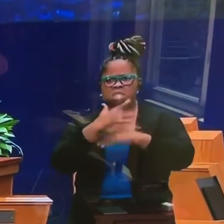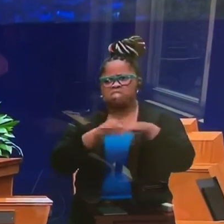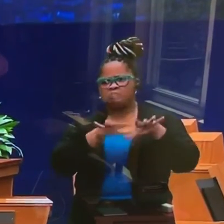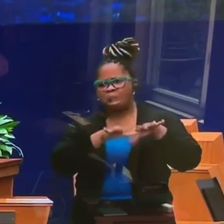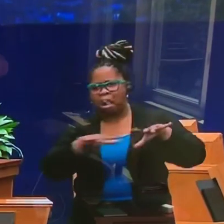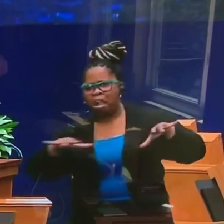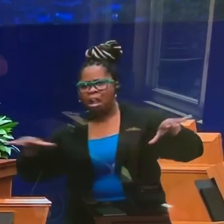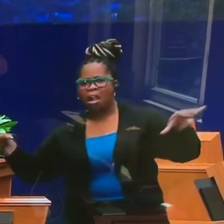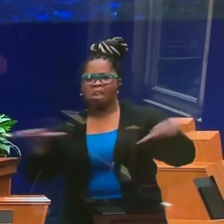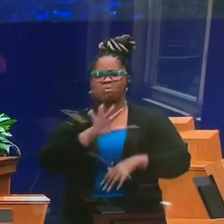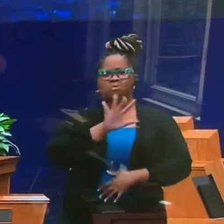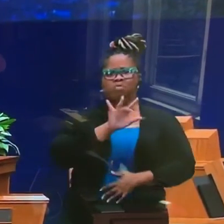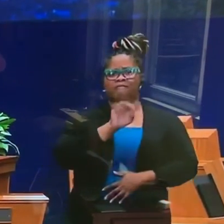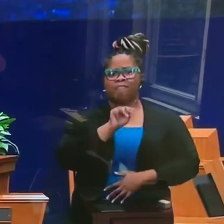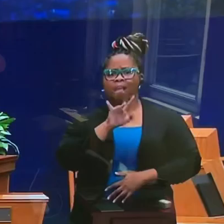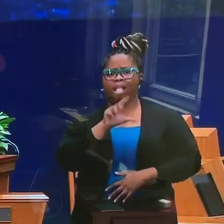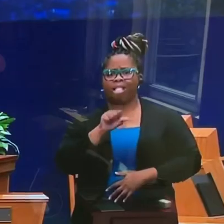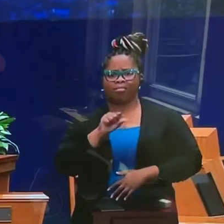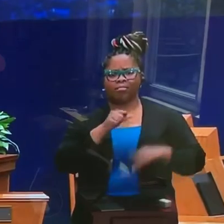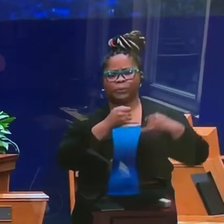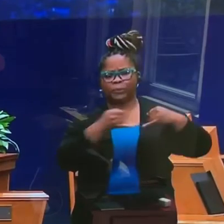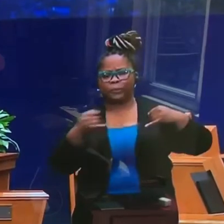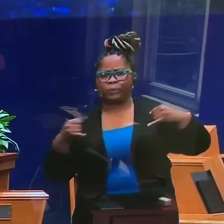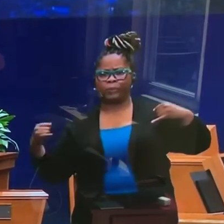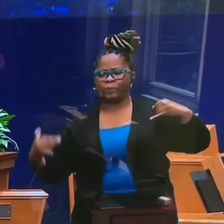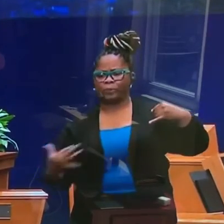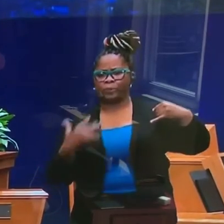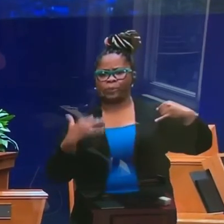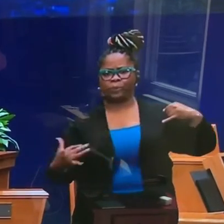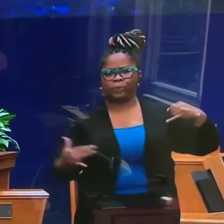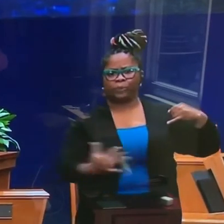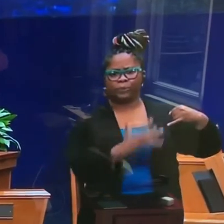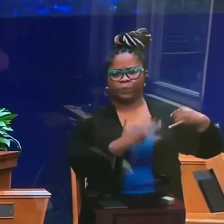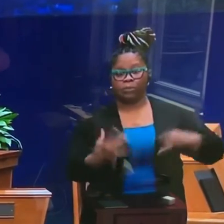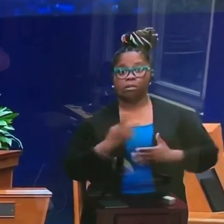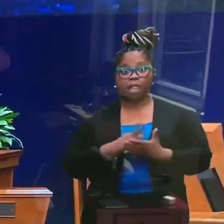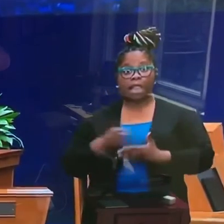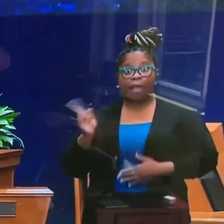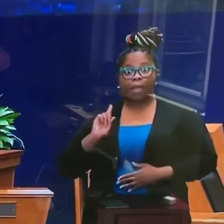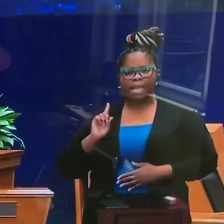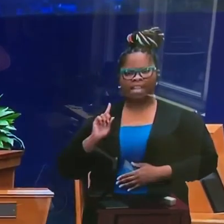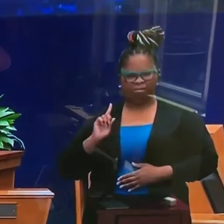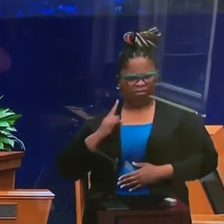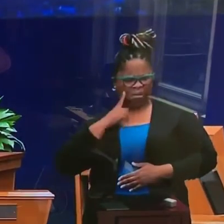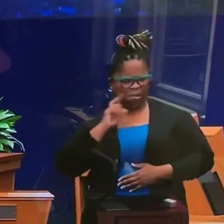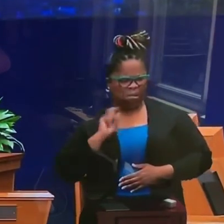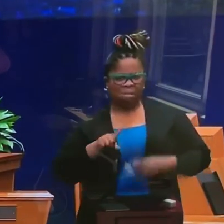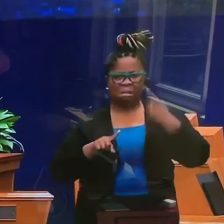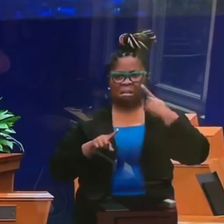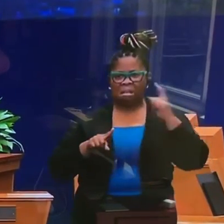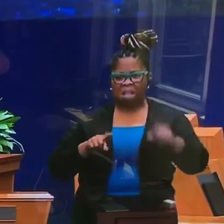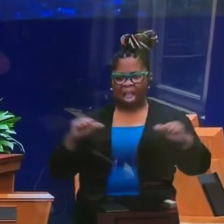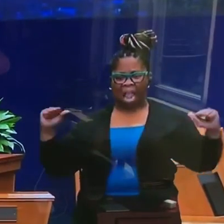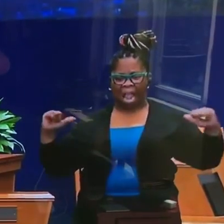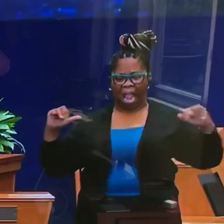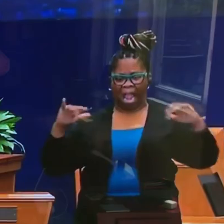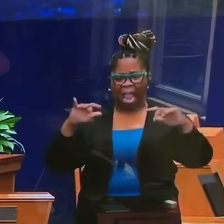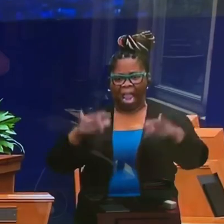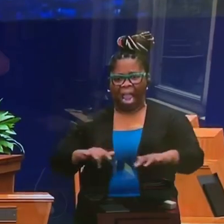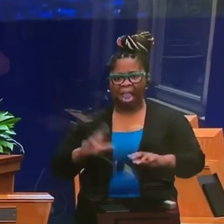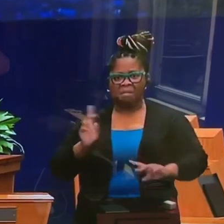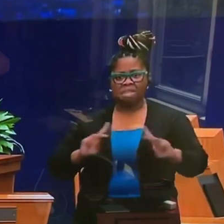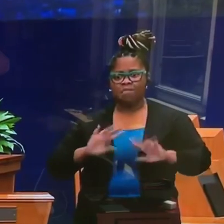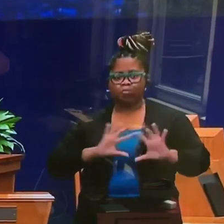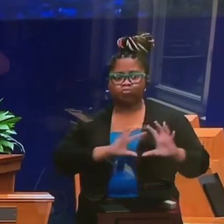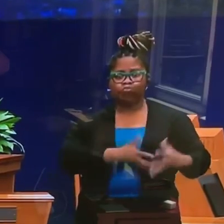the county's coastline. Last weekend, we saw thousands of people congregate on our beaches, despite